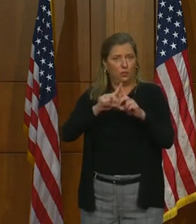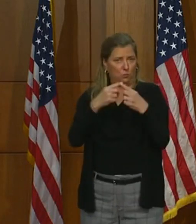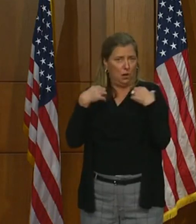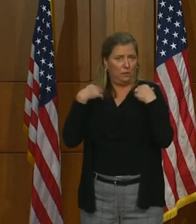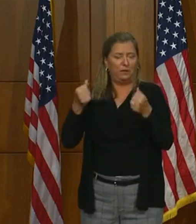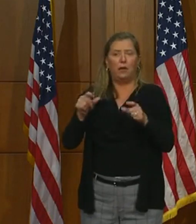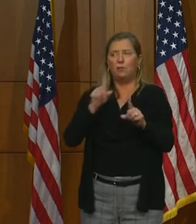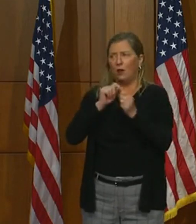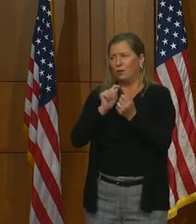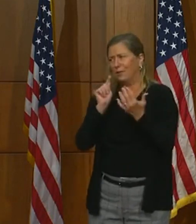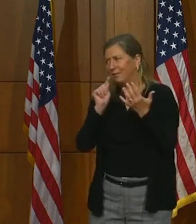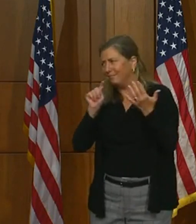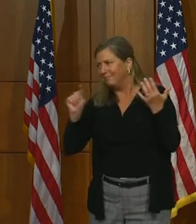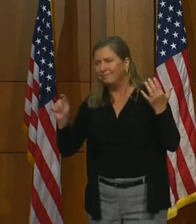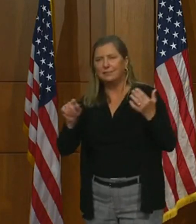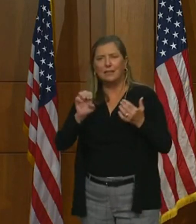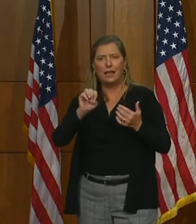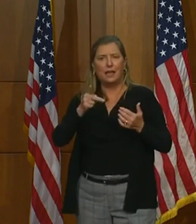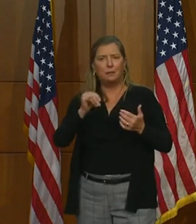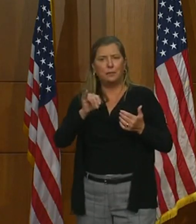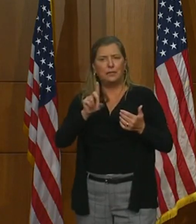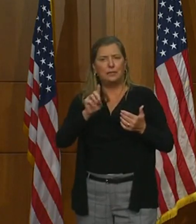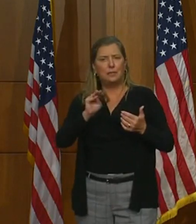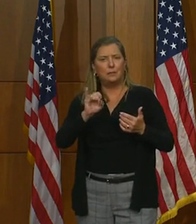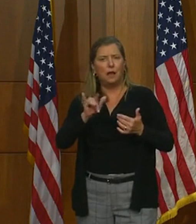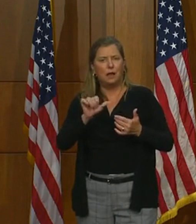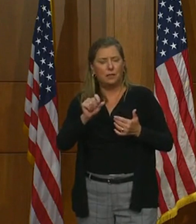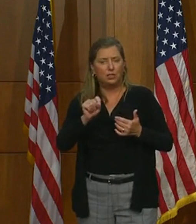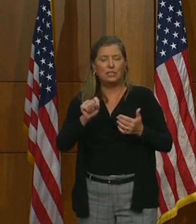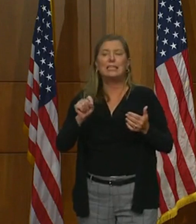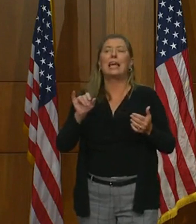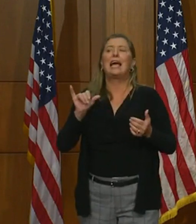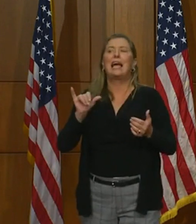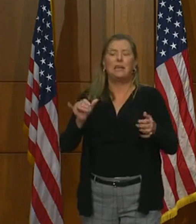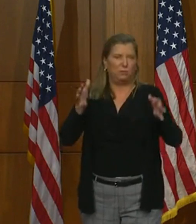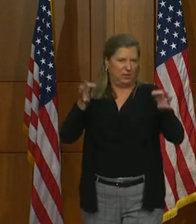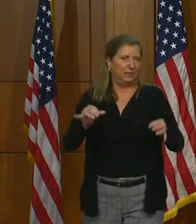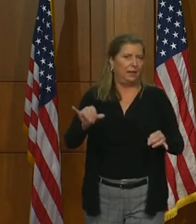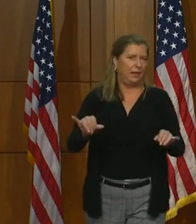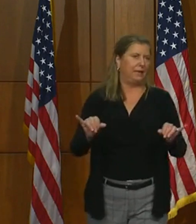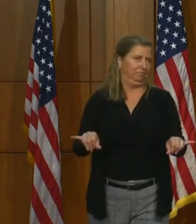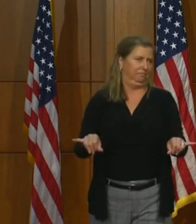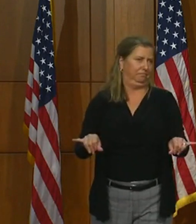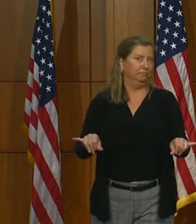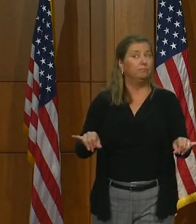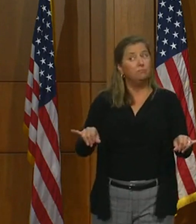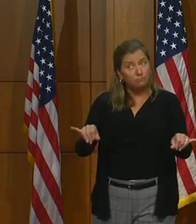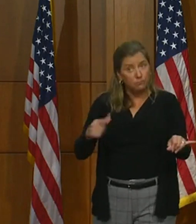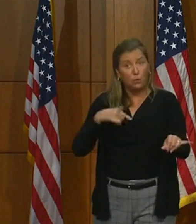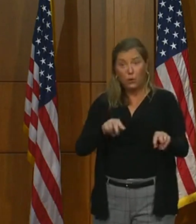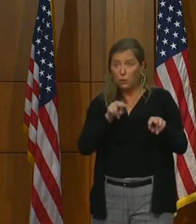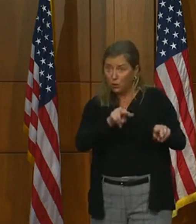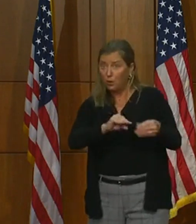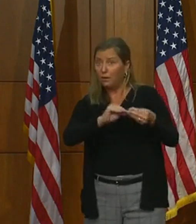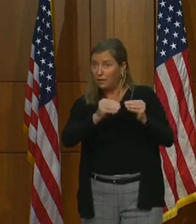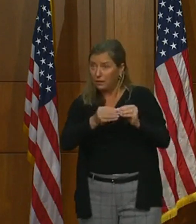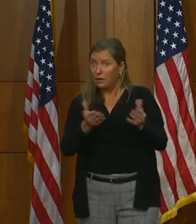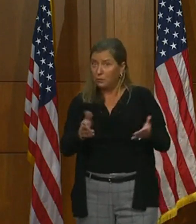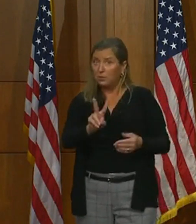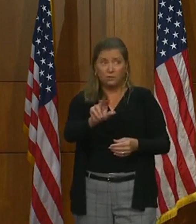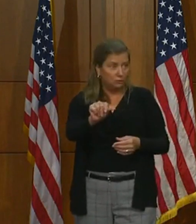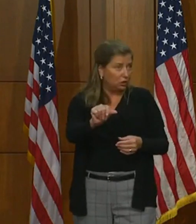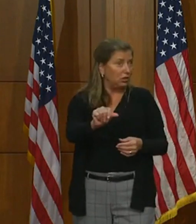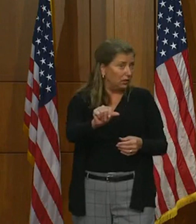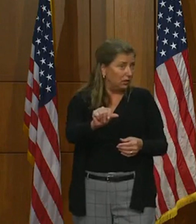epidemiologists. And that's the decision that we've made. Obviously, we're going to continue to follow the numbers in Virginia.